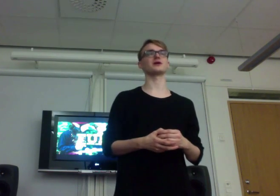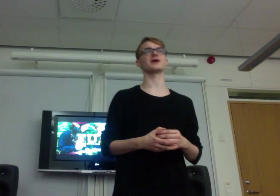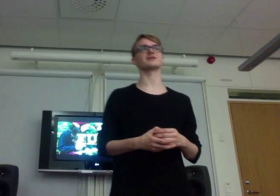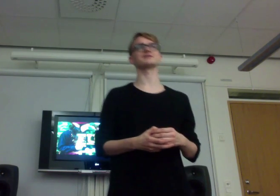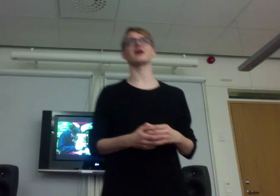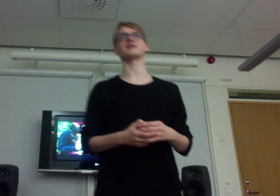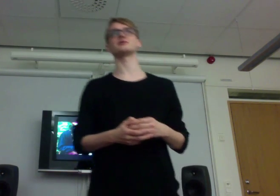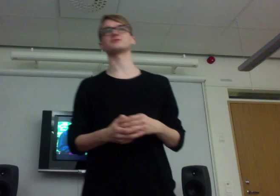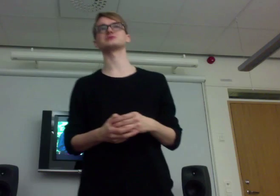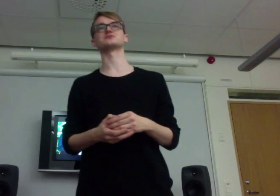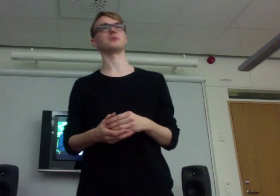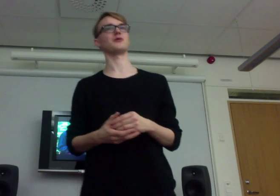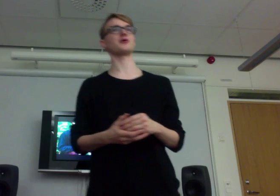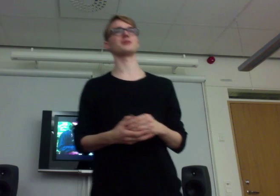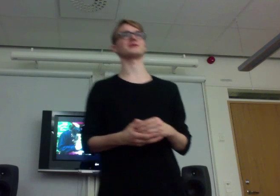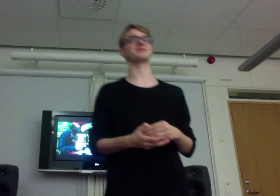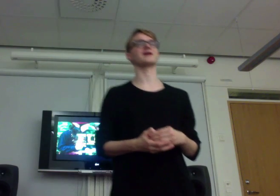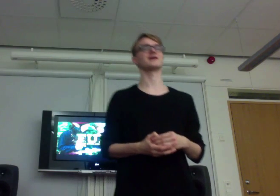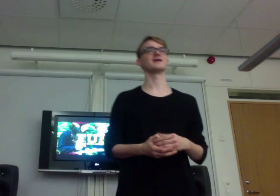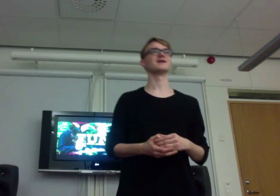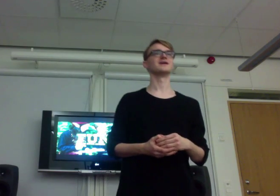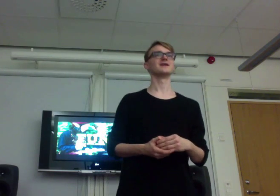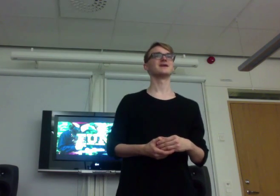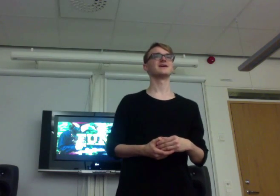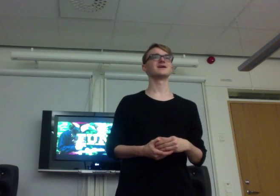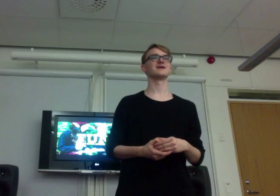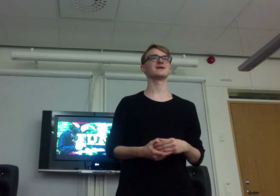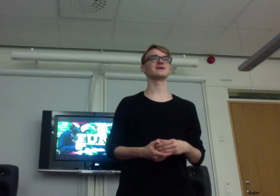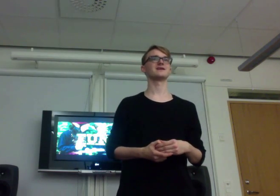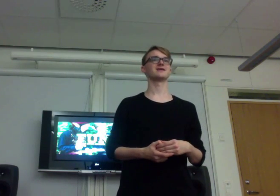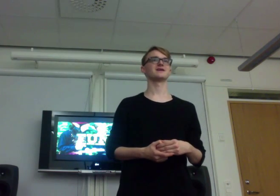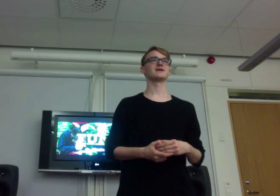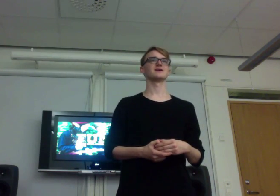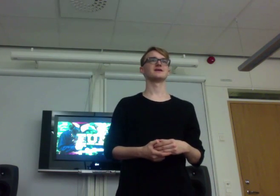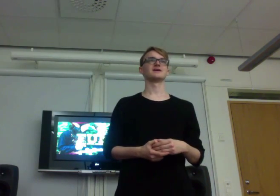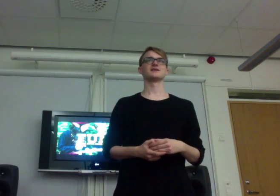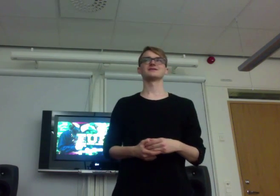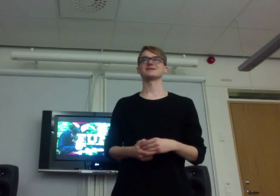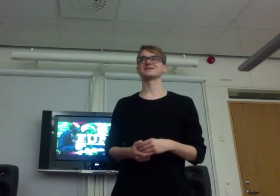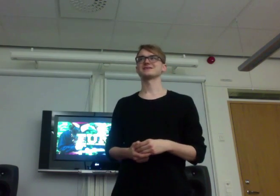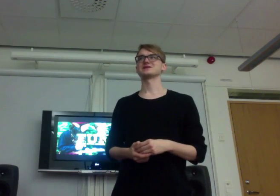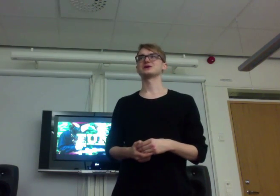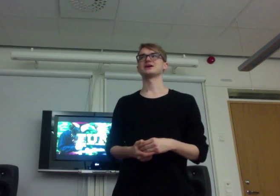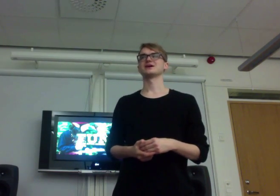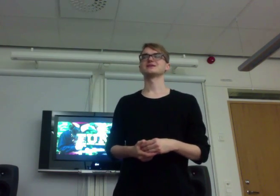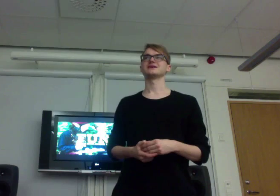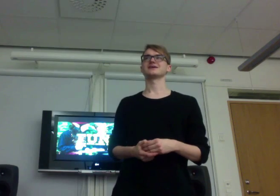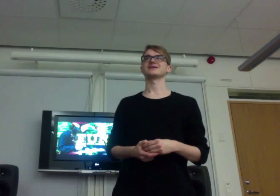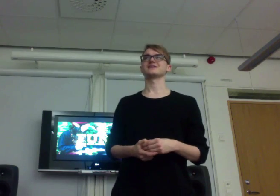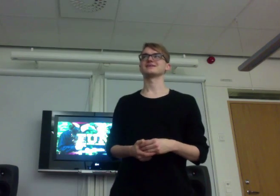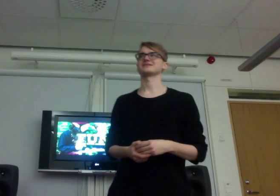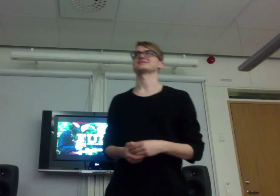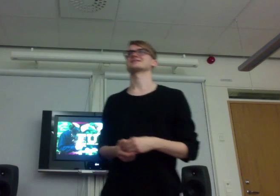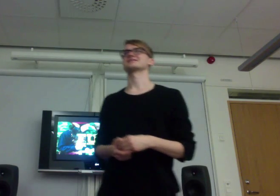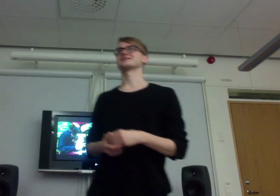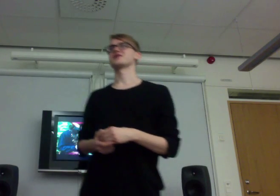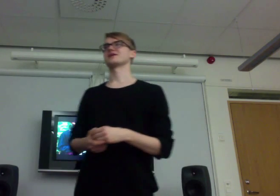but, yeah, but it was horrible, yeah. But did you enjoy that? Like, was that a pleasant, was that fun, or was